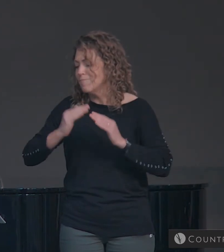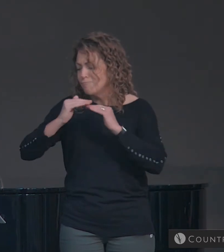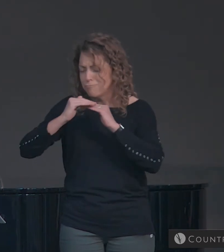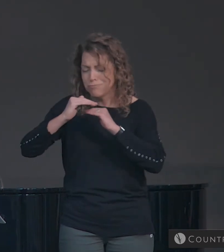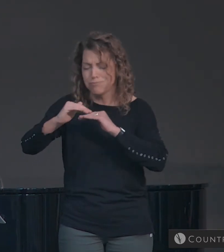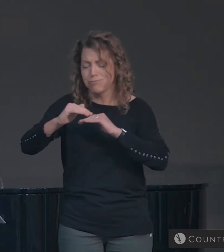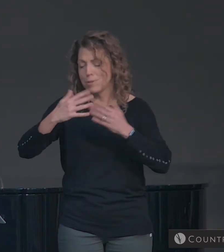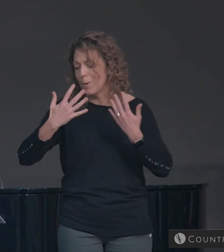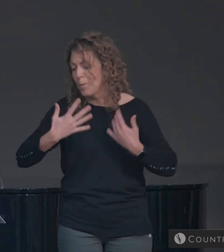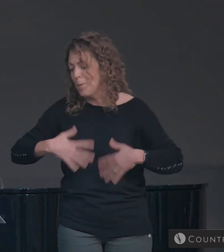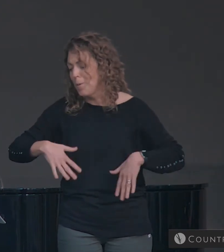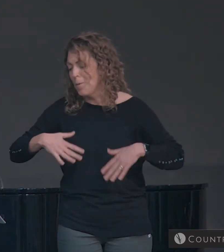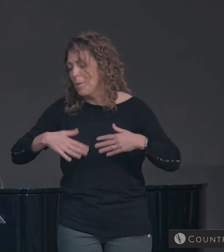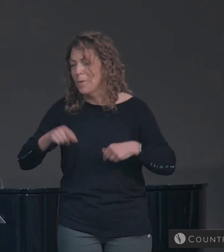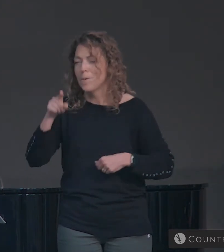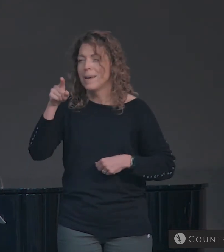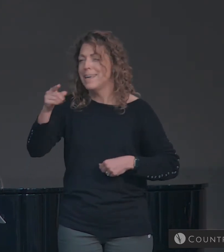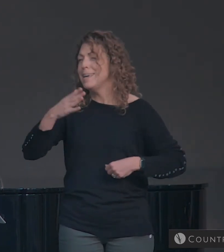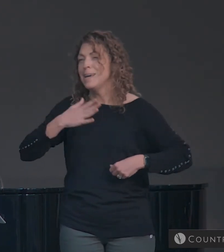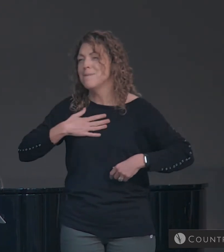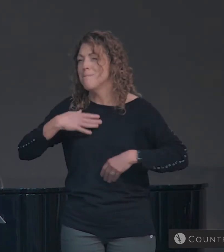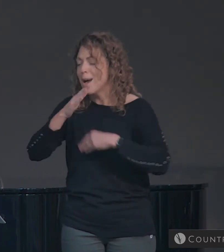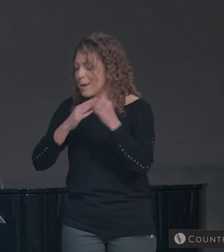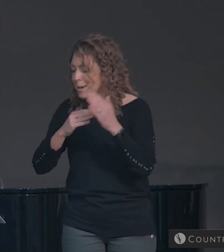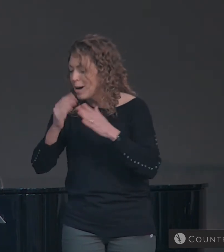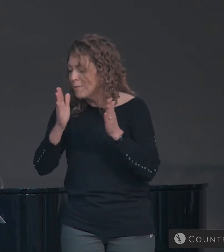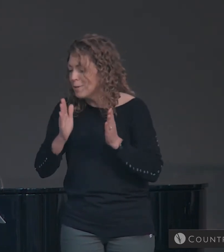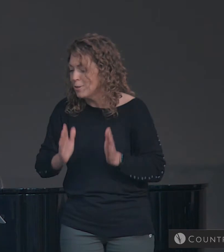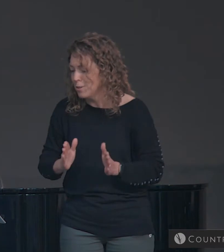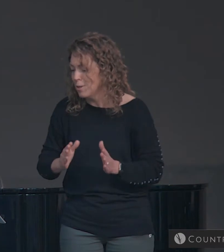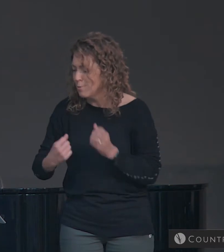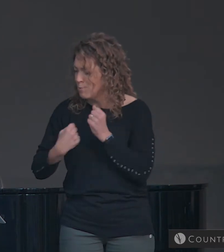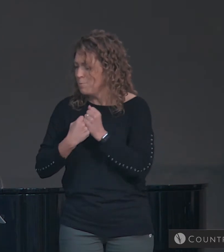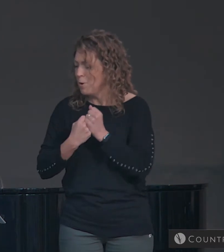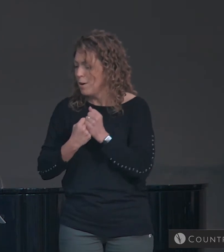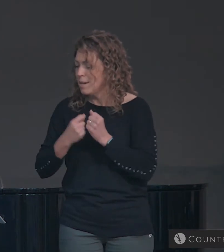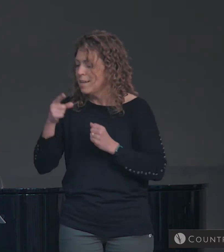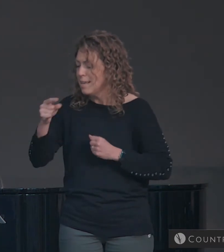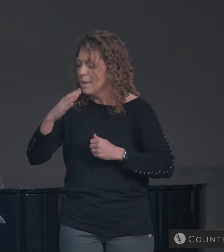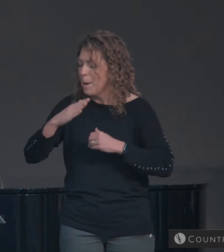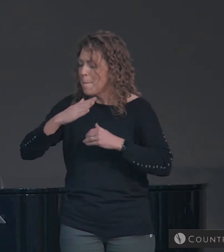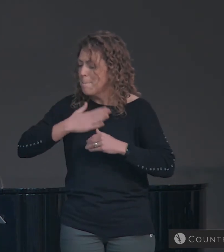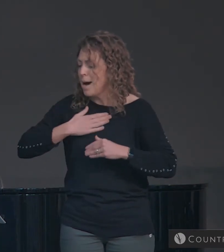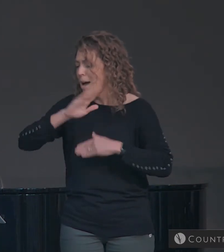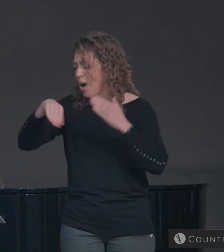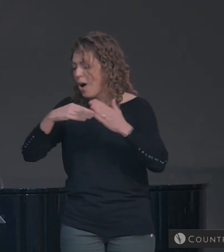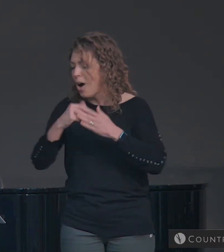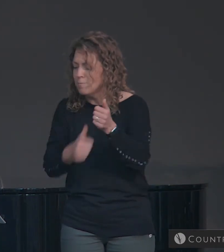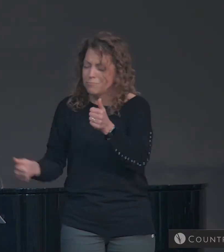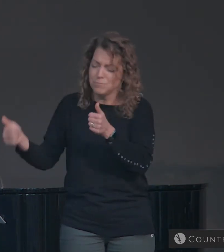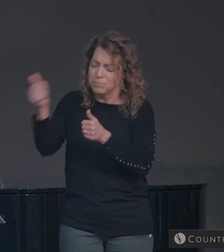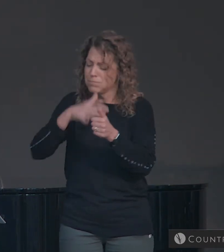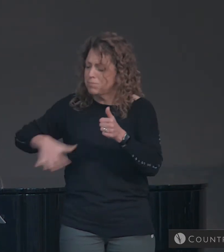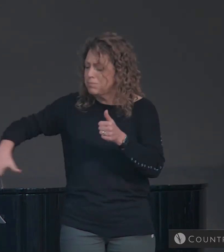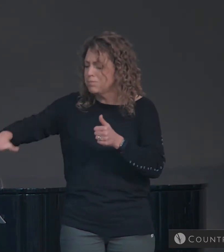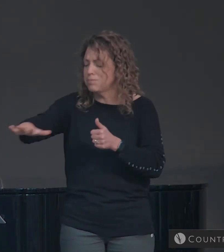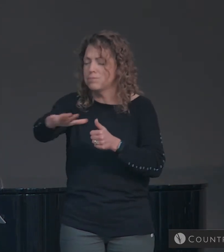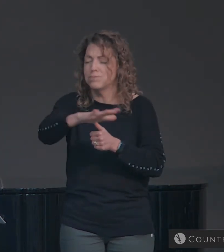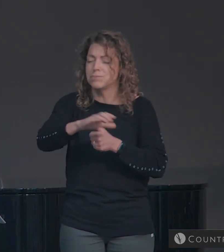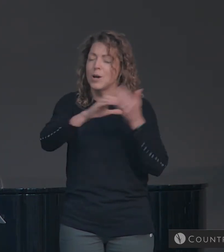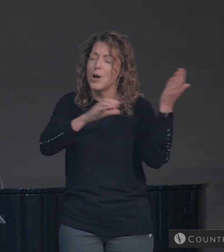comforter, my all in all, here in the love of Christ